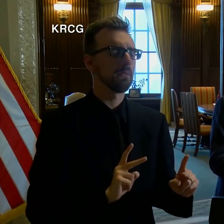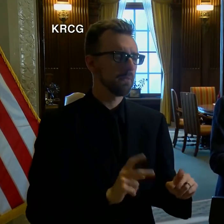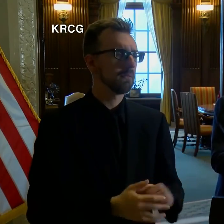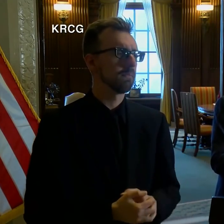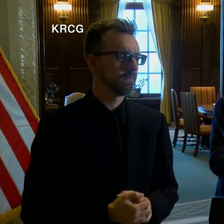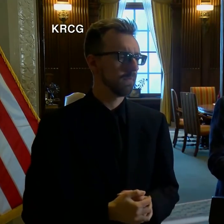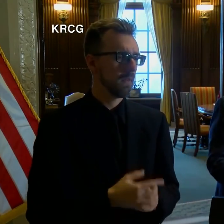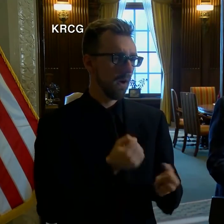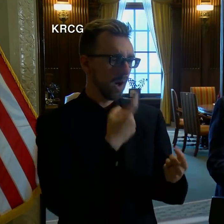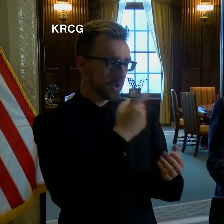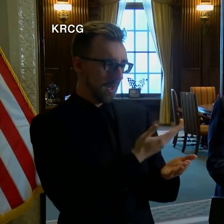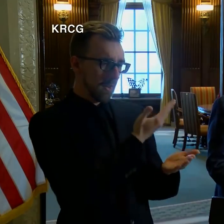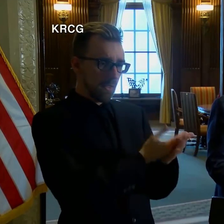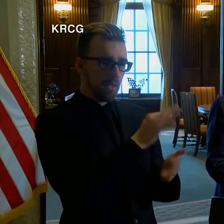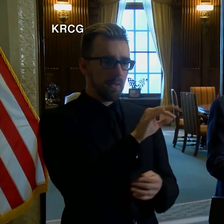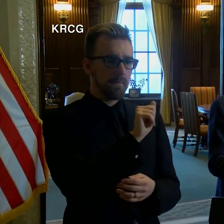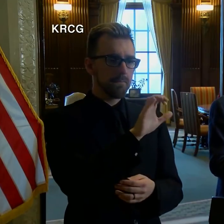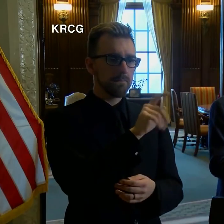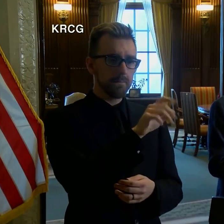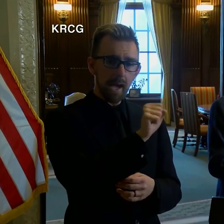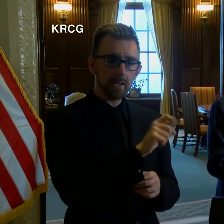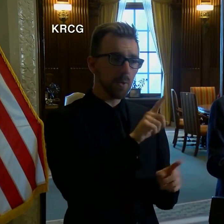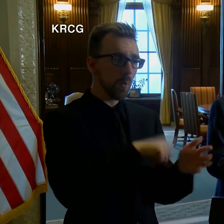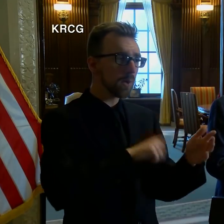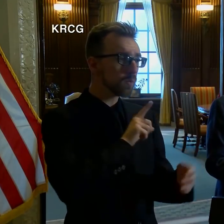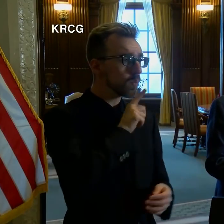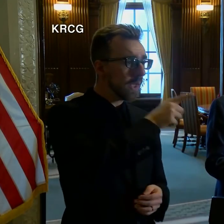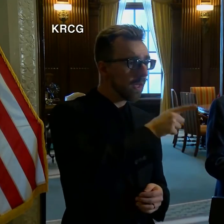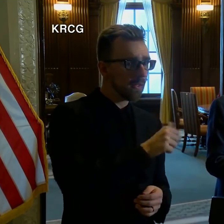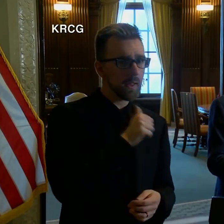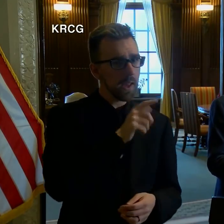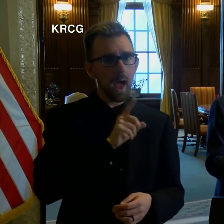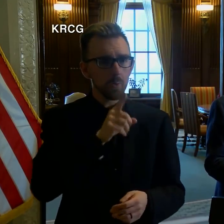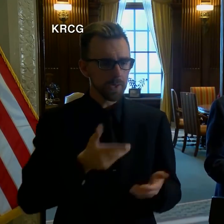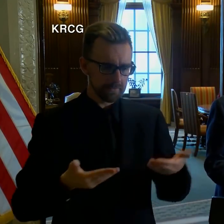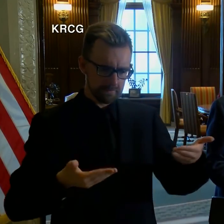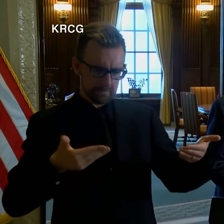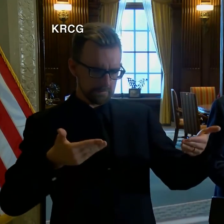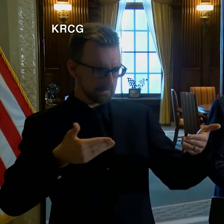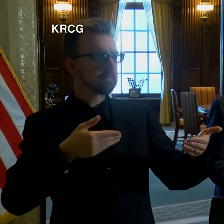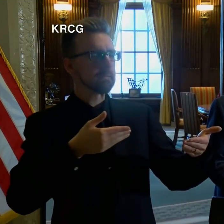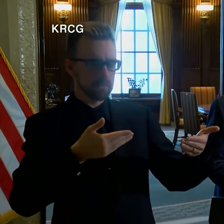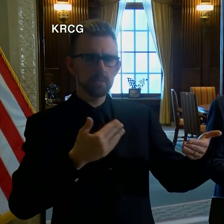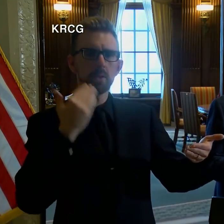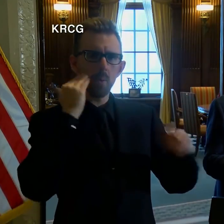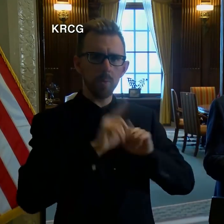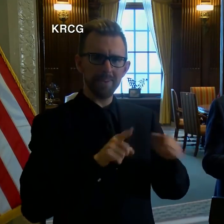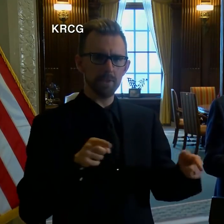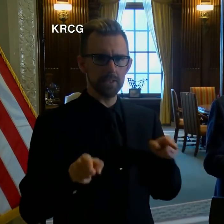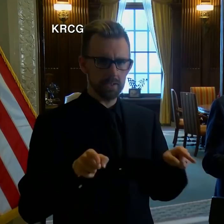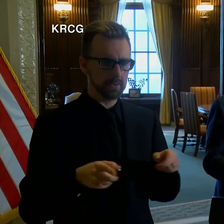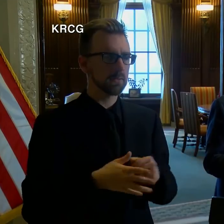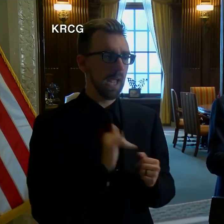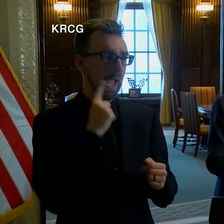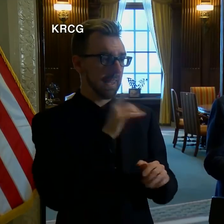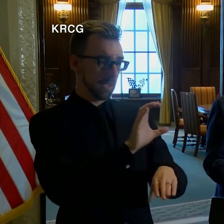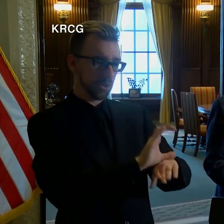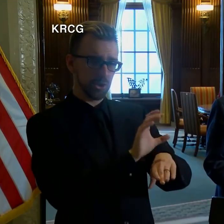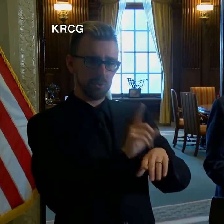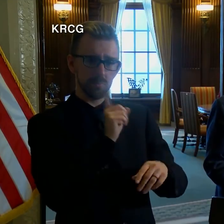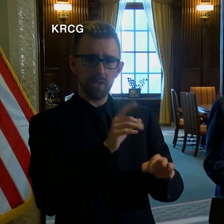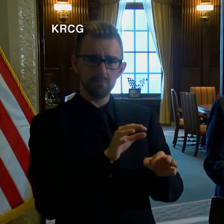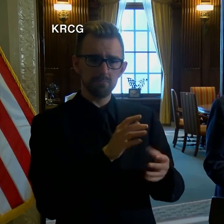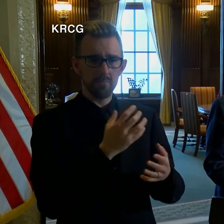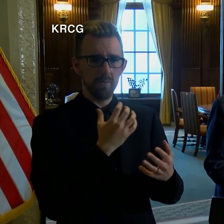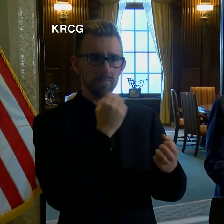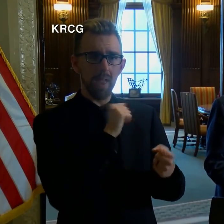sure they understand what the facts are of what's real, what's not real. It's important. They have that obligation to do that. So I think they're a valuable tool for how we